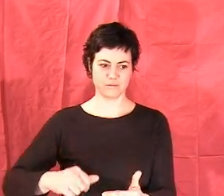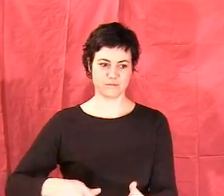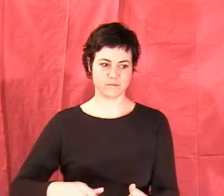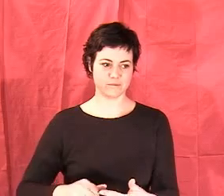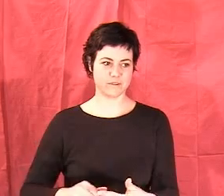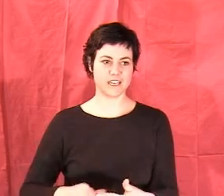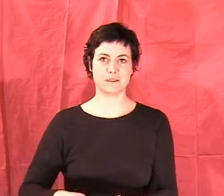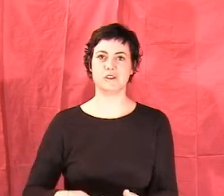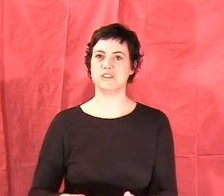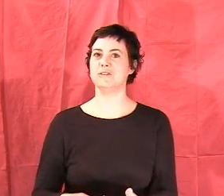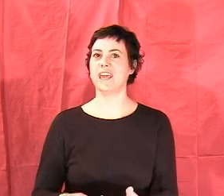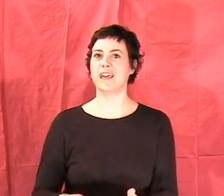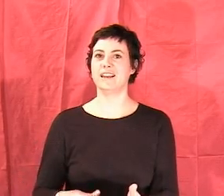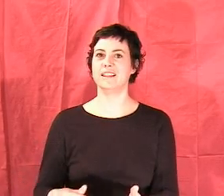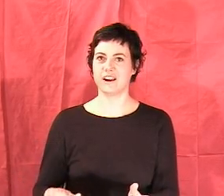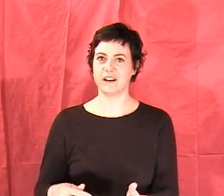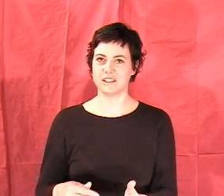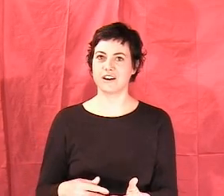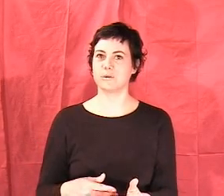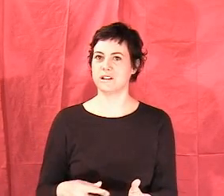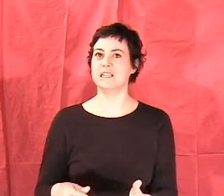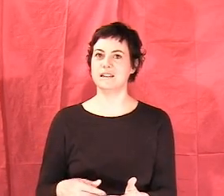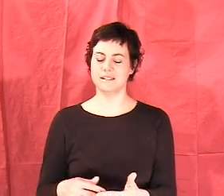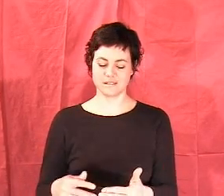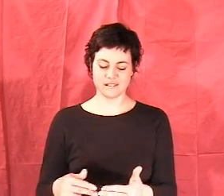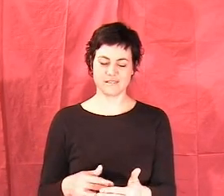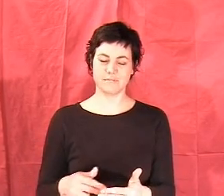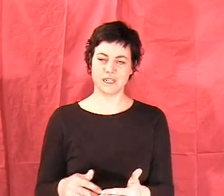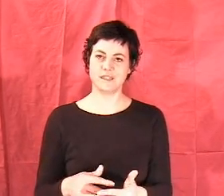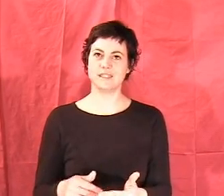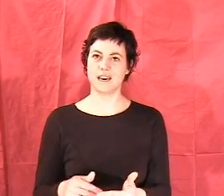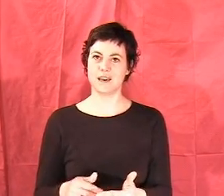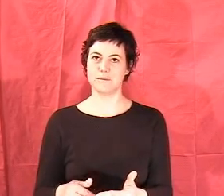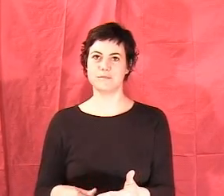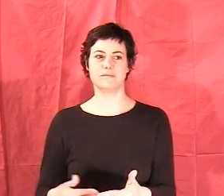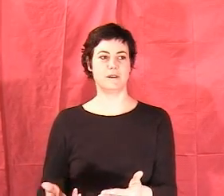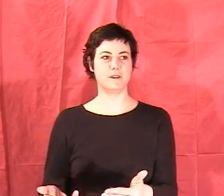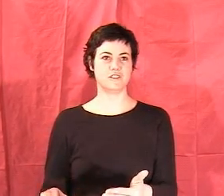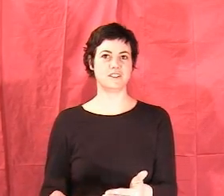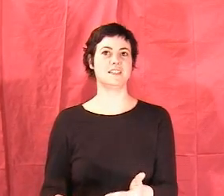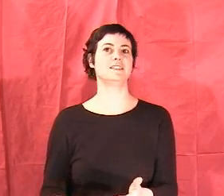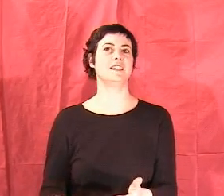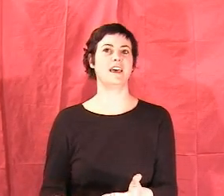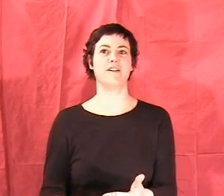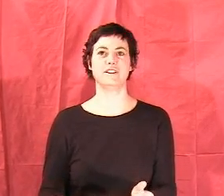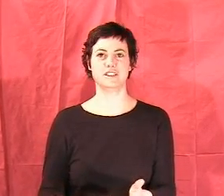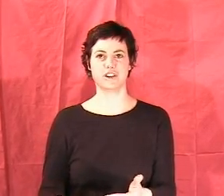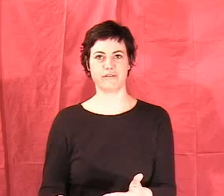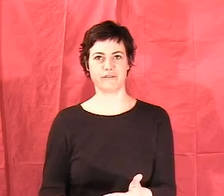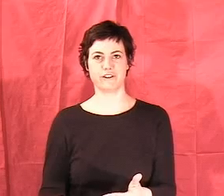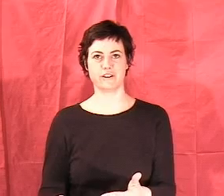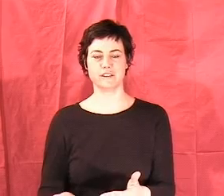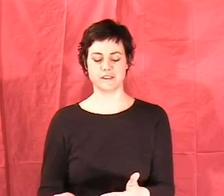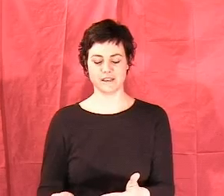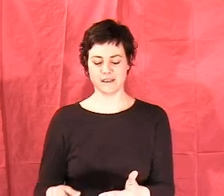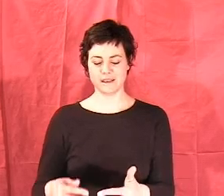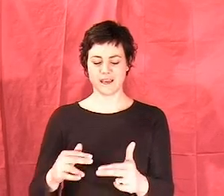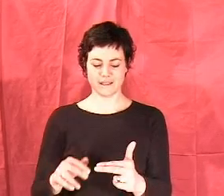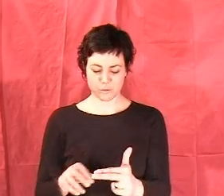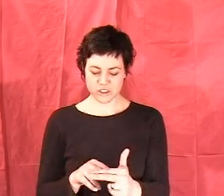So get as much as you can in there and start with a little bit at a time. Maybe you just need to take a half an inch off at first. And then once